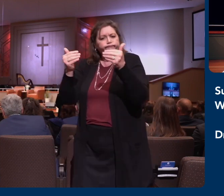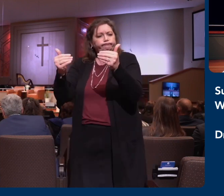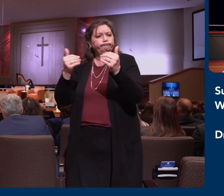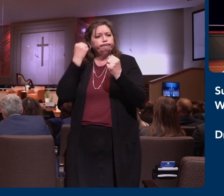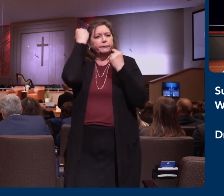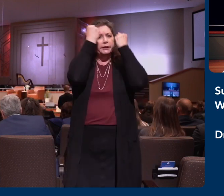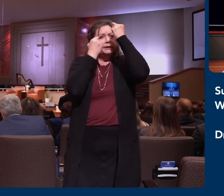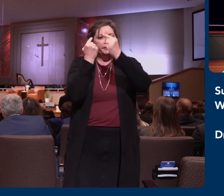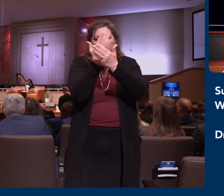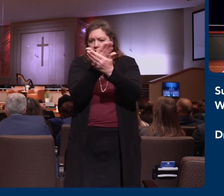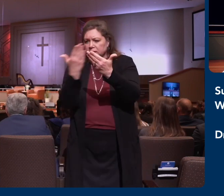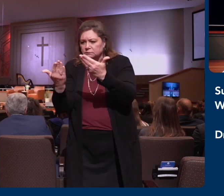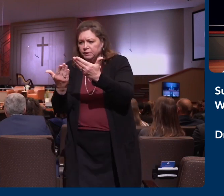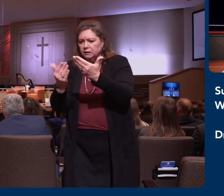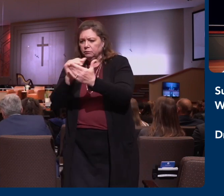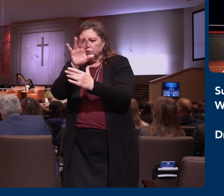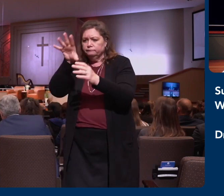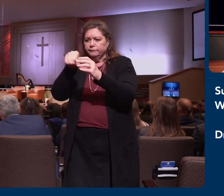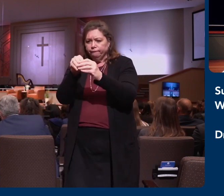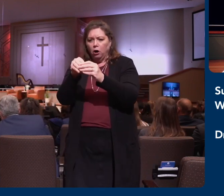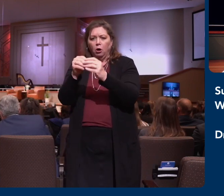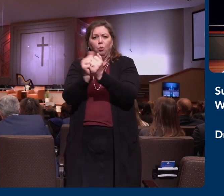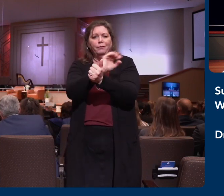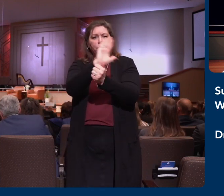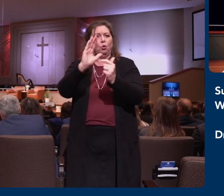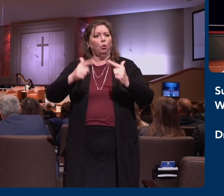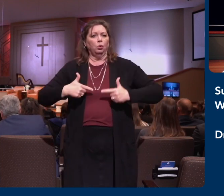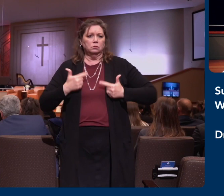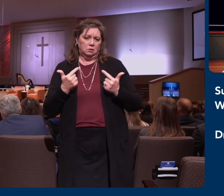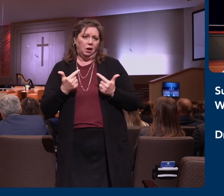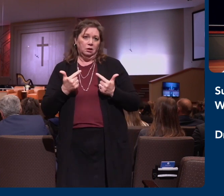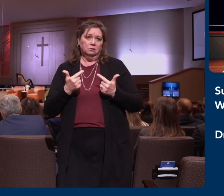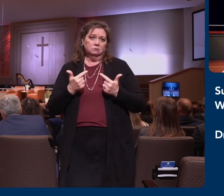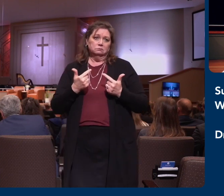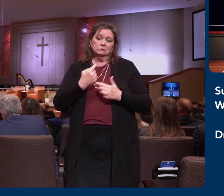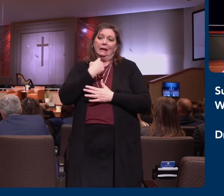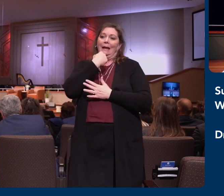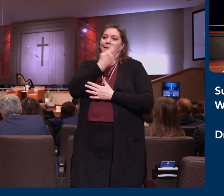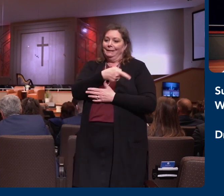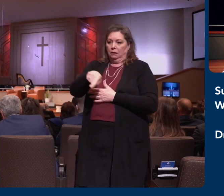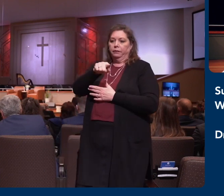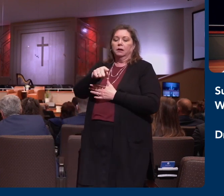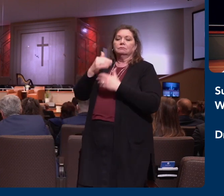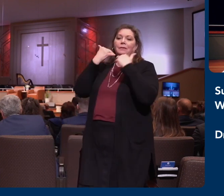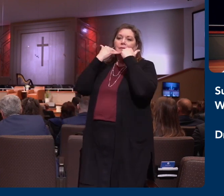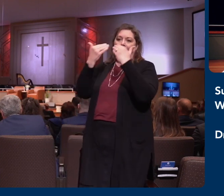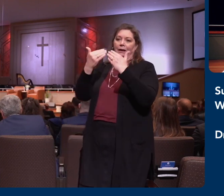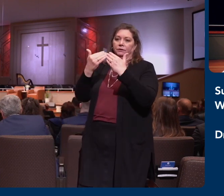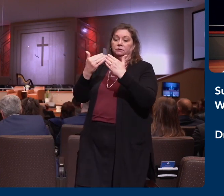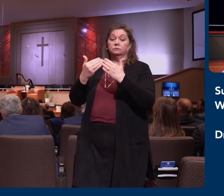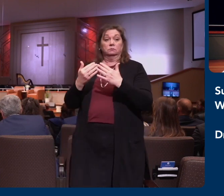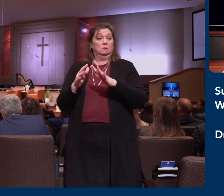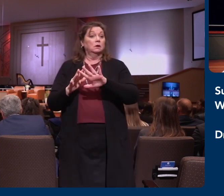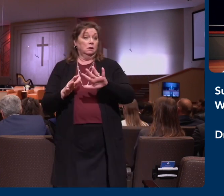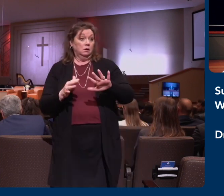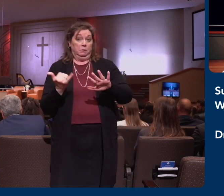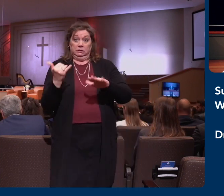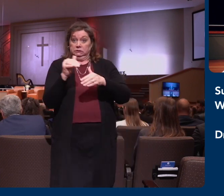invested in your life. I know this is a service of Lancaster Baptist Church. And so tonight I want to thank you as a church to